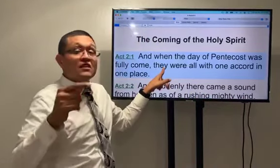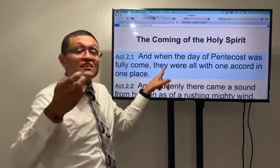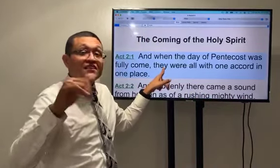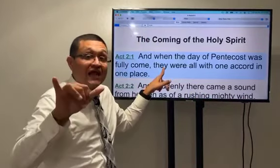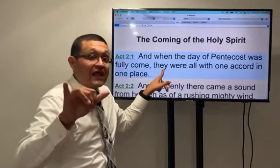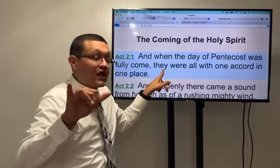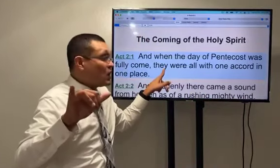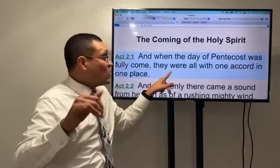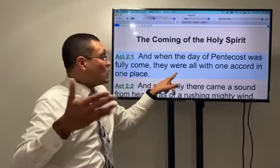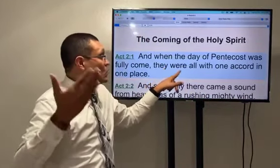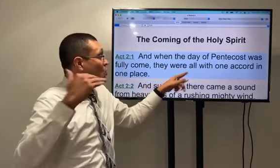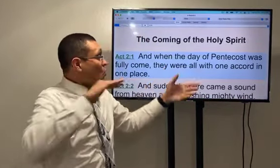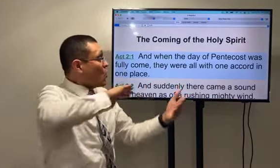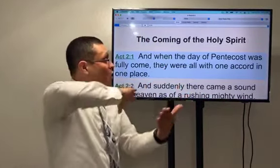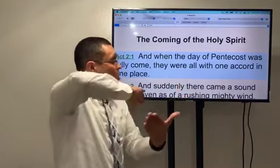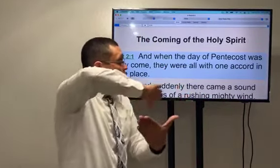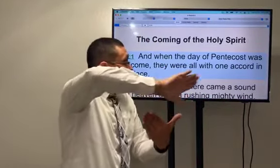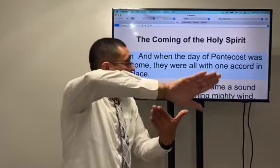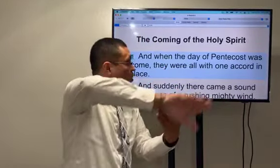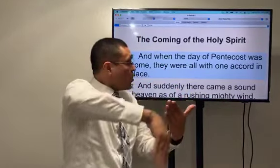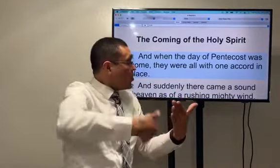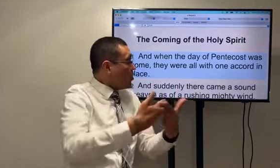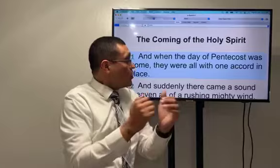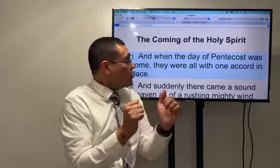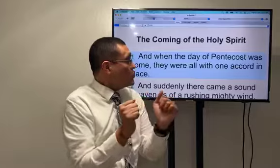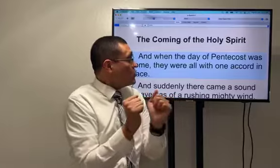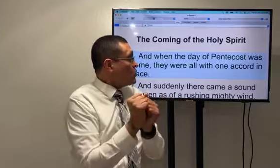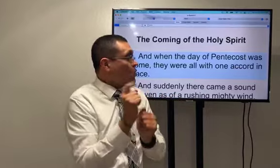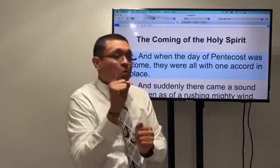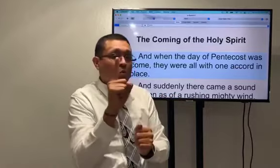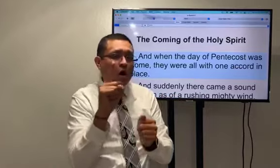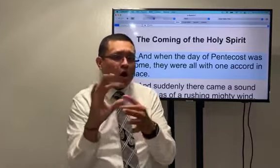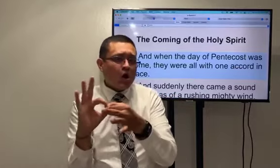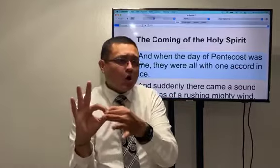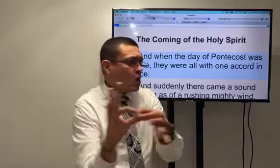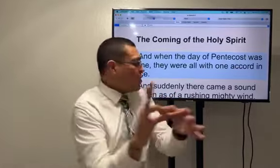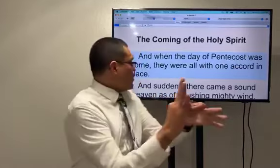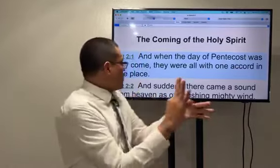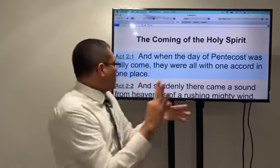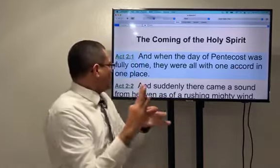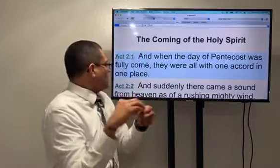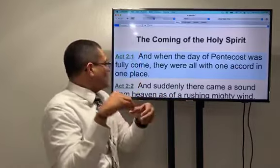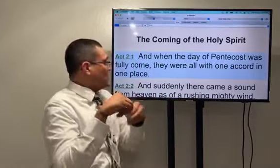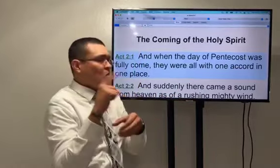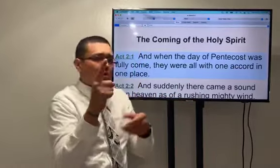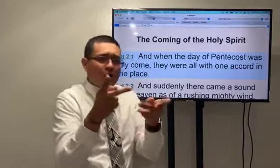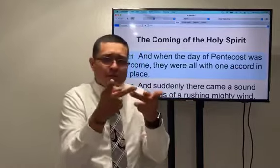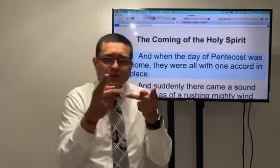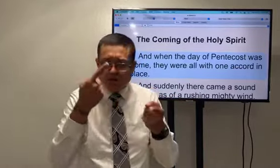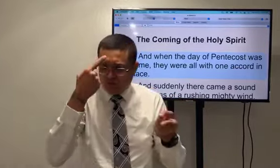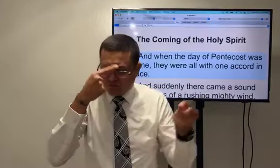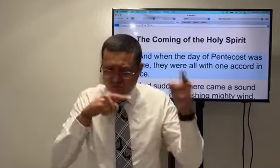was fully come they were all with one accord in one place